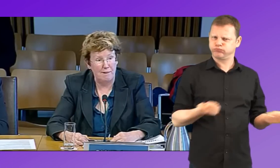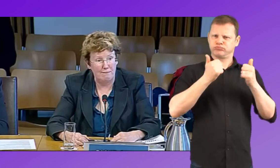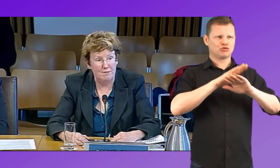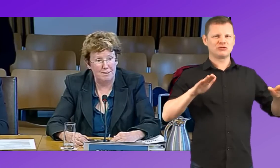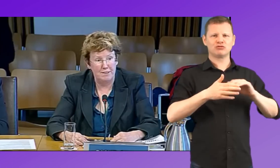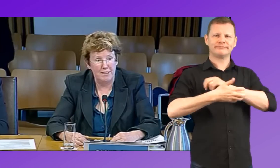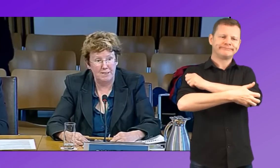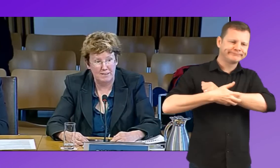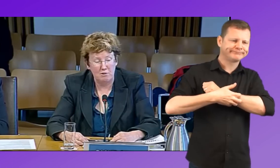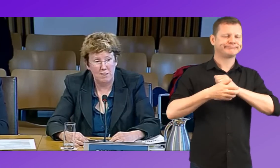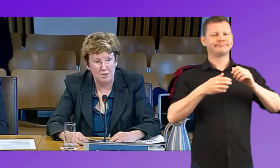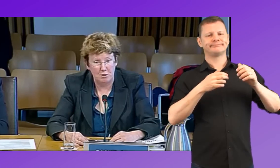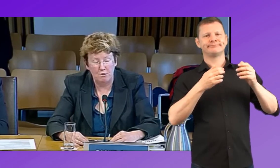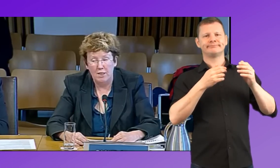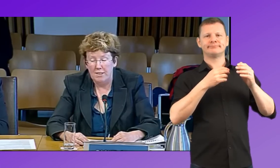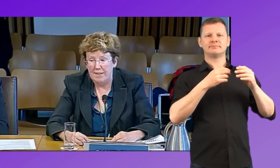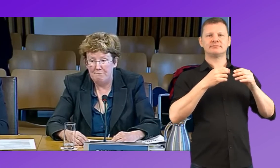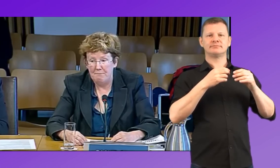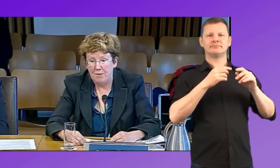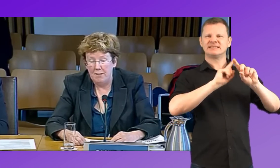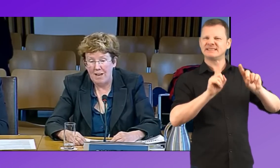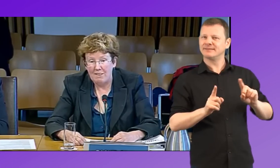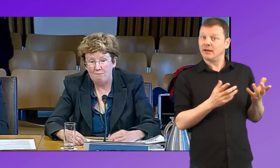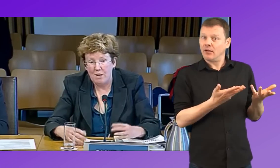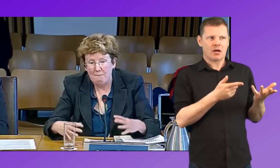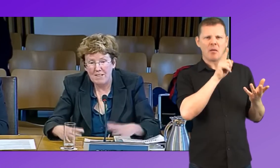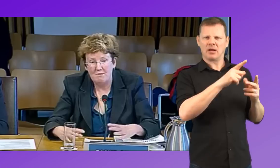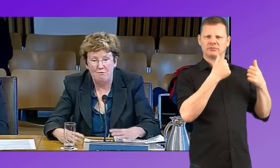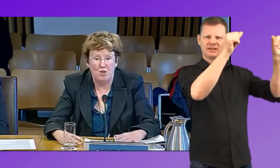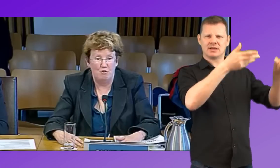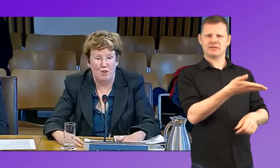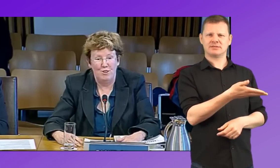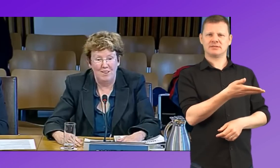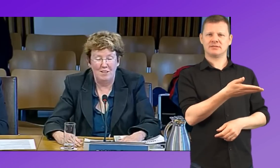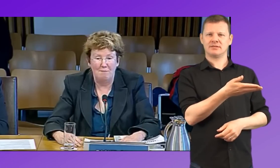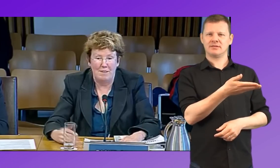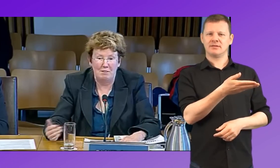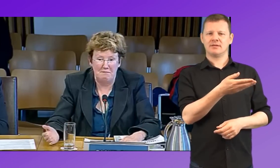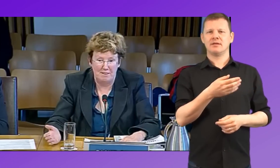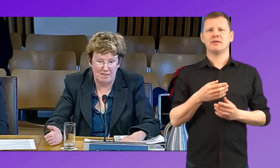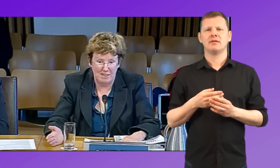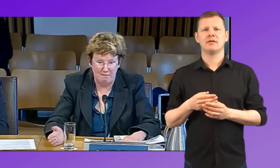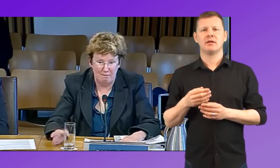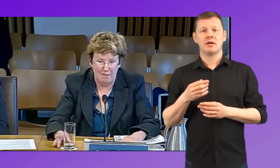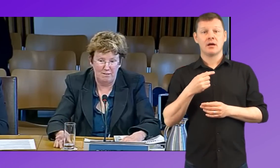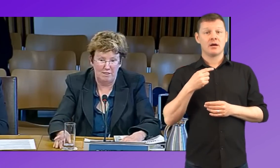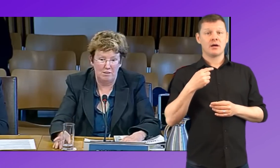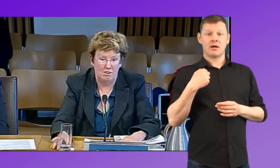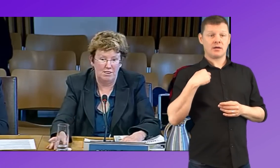backgrounds. And the success rate is good. Having a mass of children, I mean, I don't necessarily think that it's good that